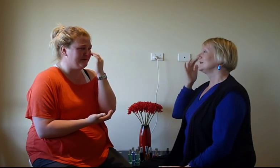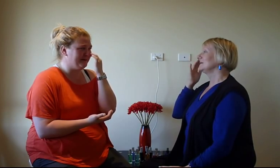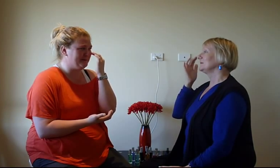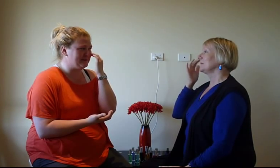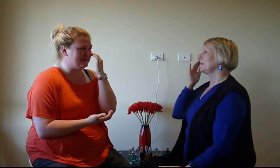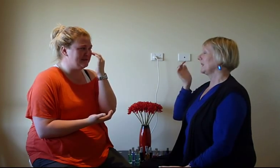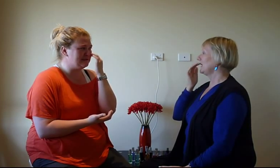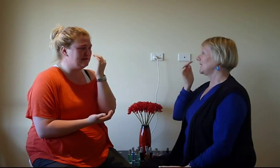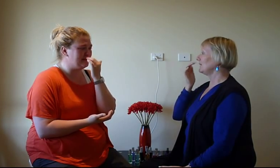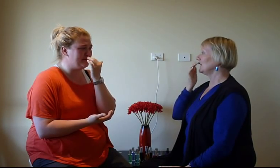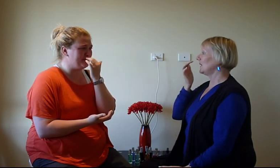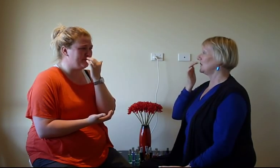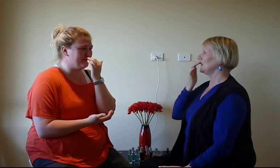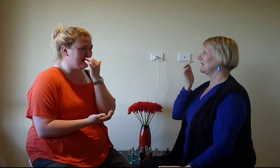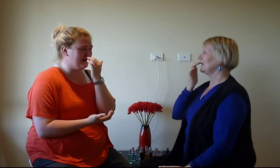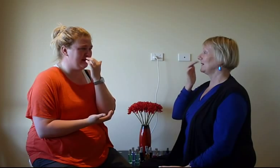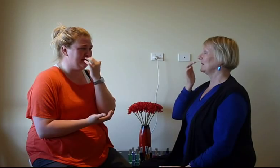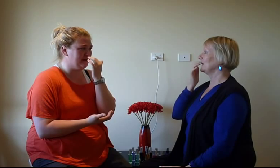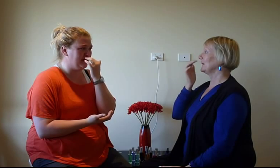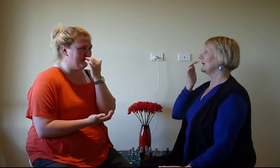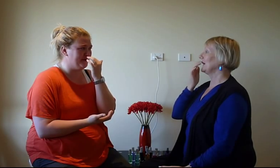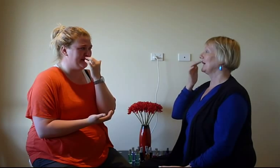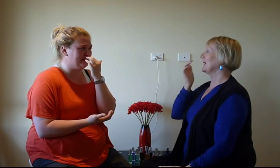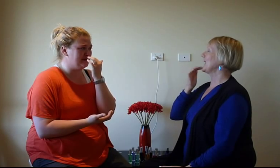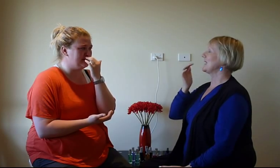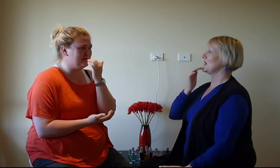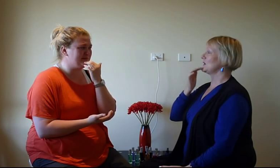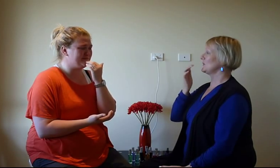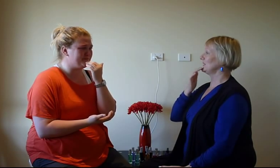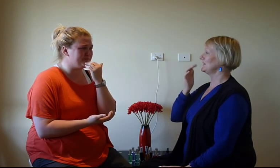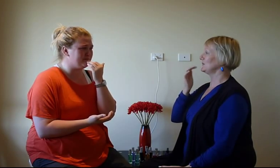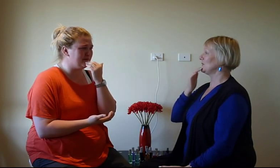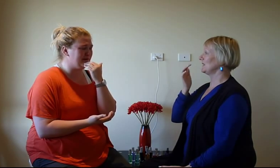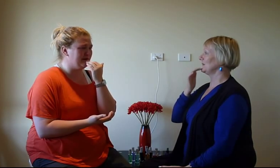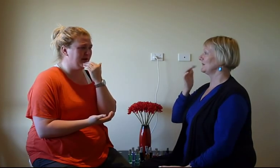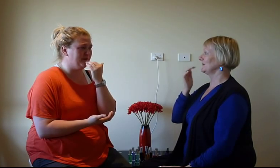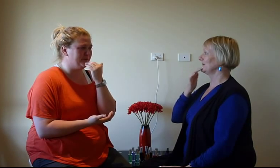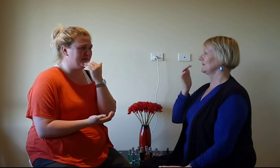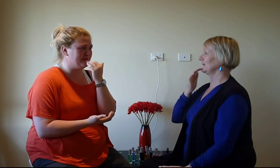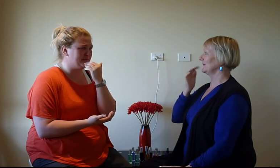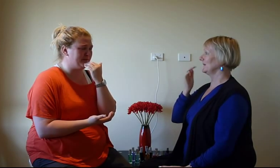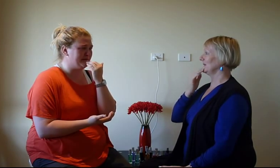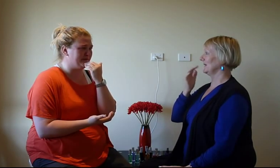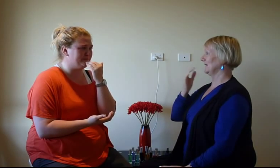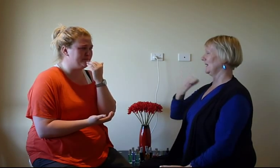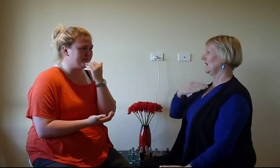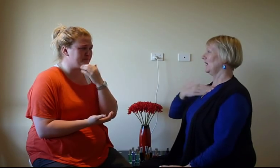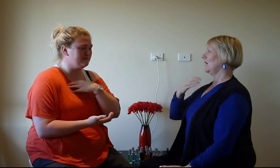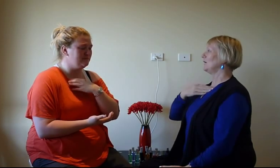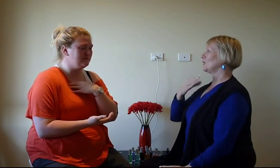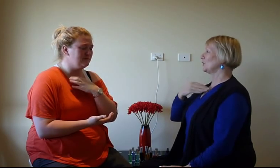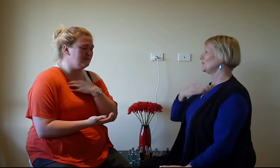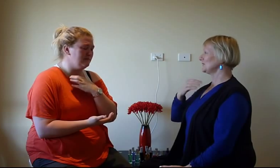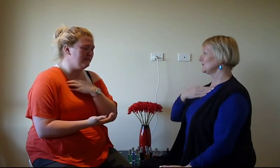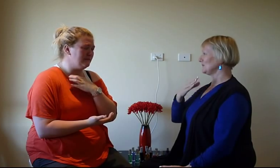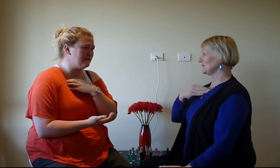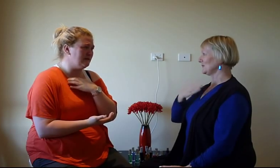great business. And they rely on me. And they rely on me. And I don't want to disappoint them. And I don't want to disappoint them. I've got all this responsibility.